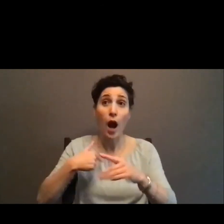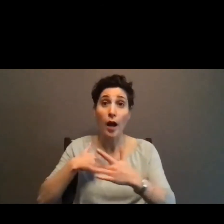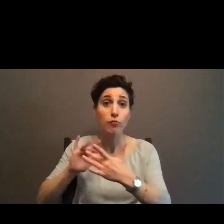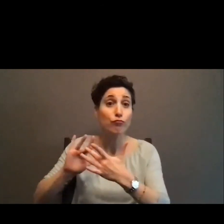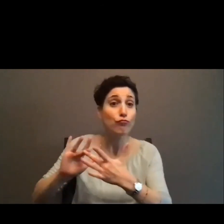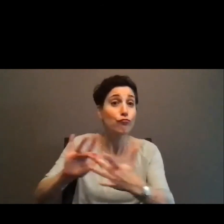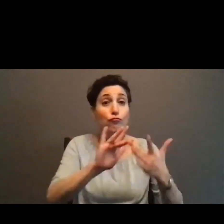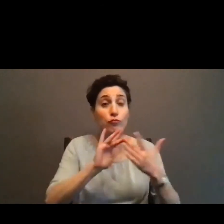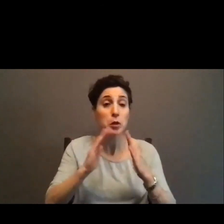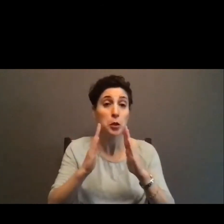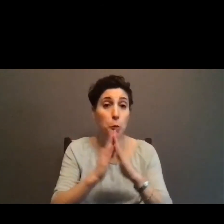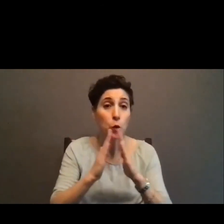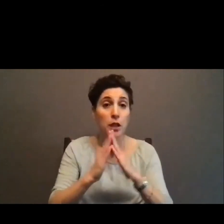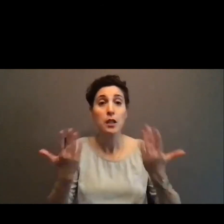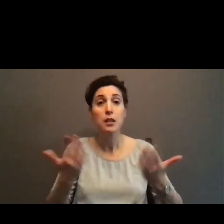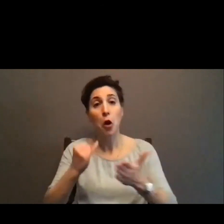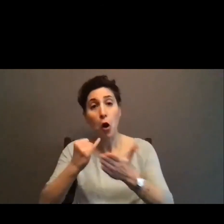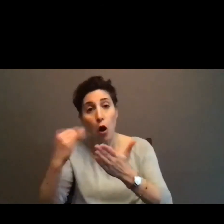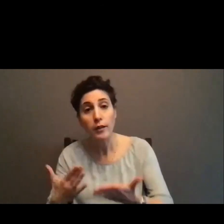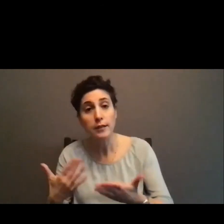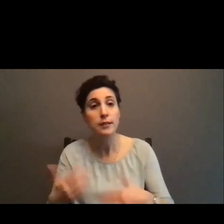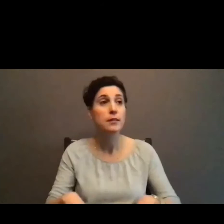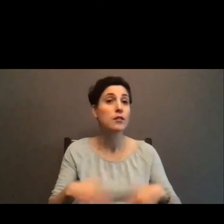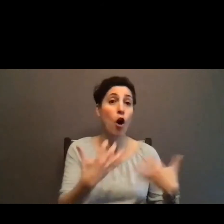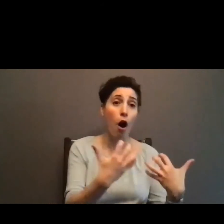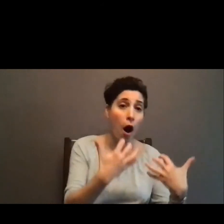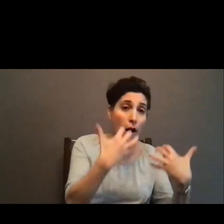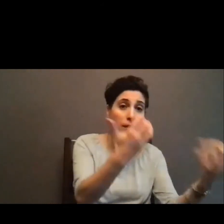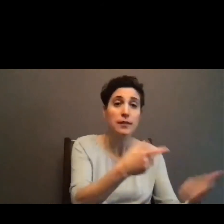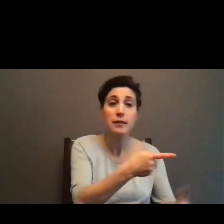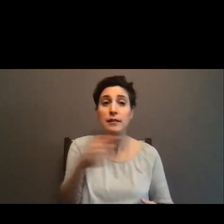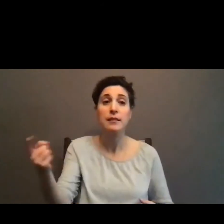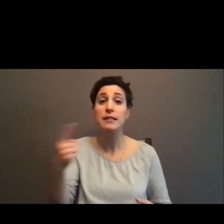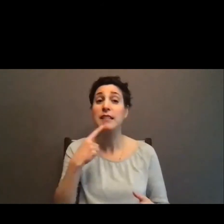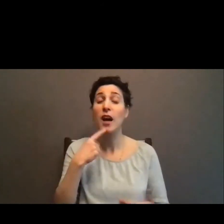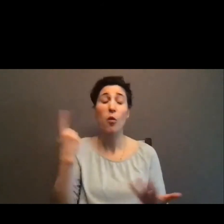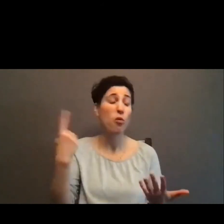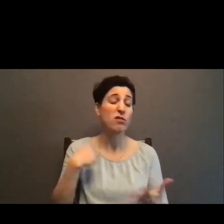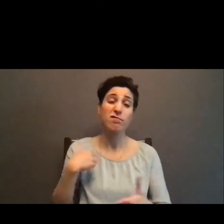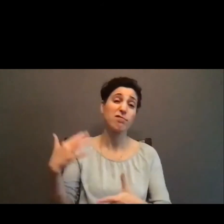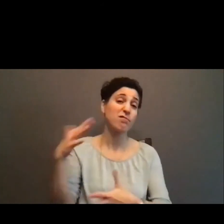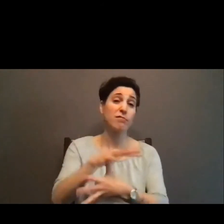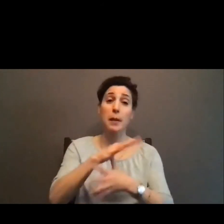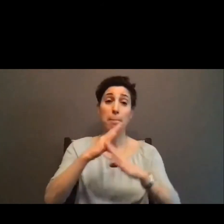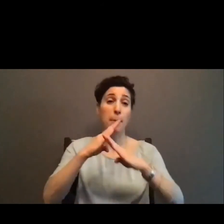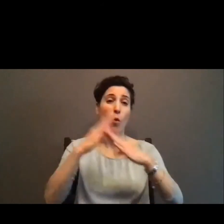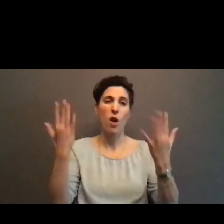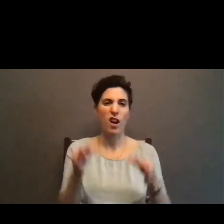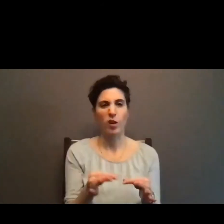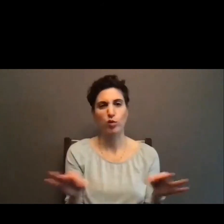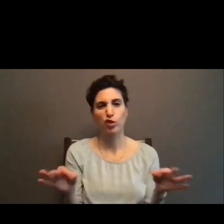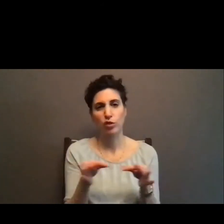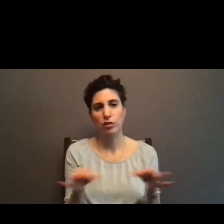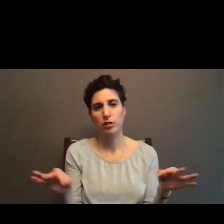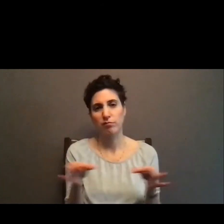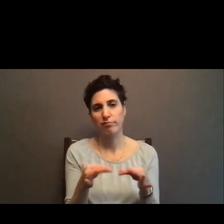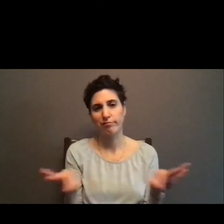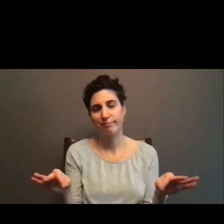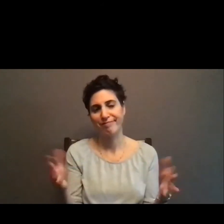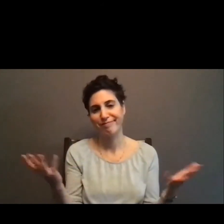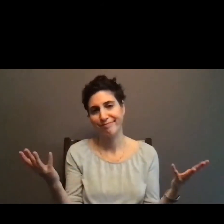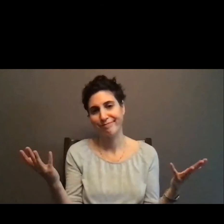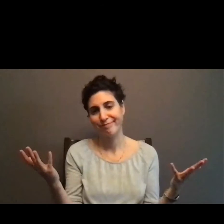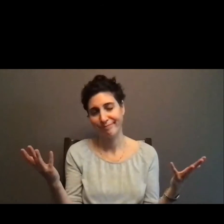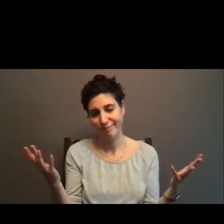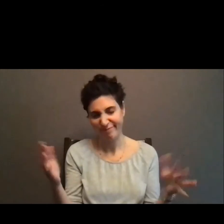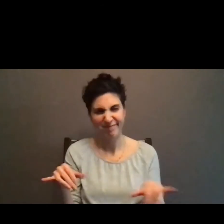And it's just, it, it, it, what I'm hoping to do in the future, though COVID has changed